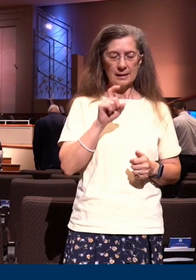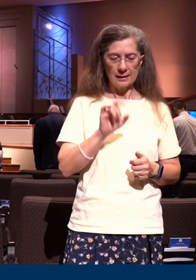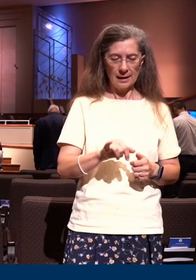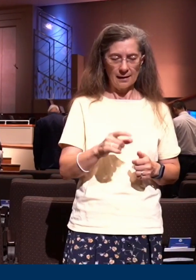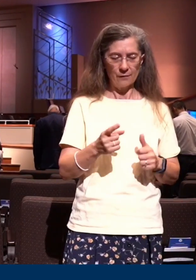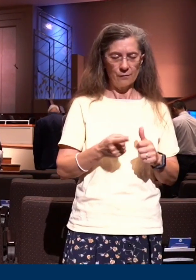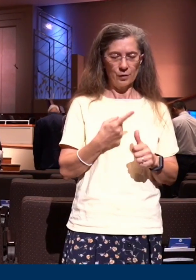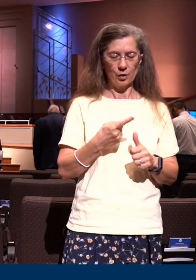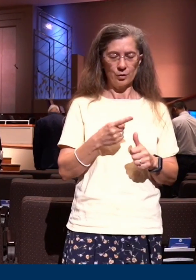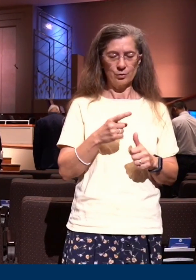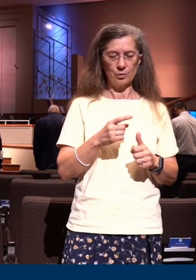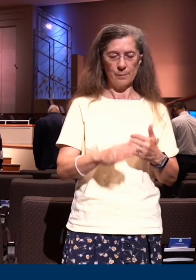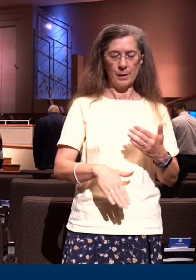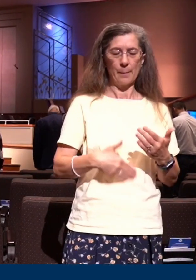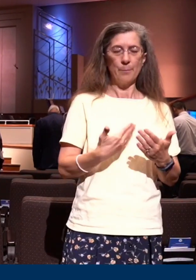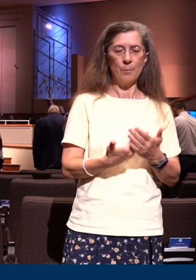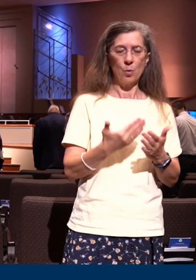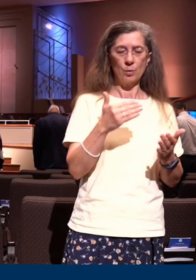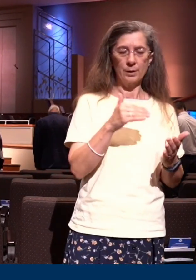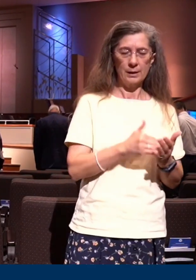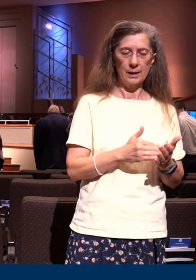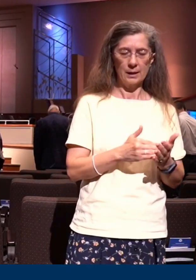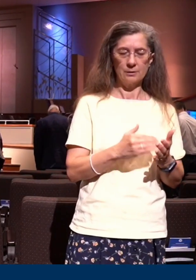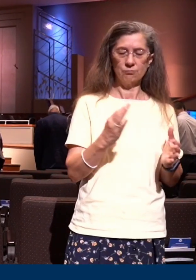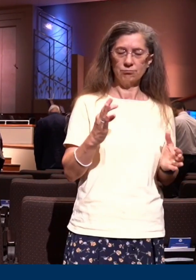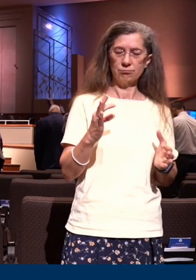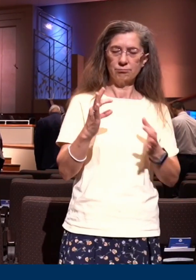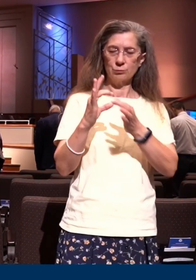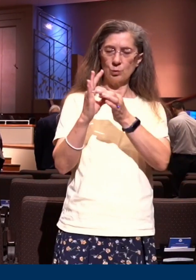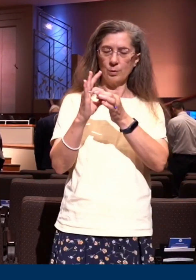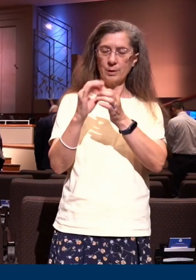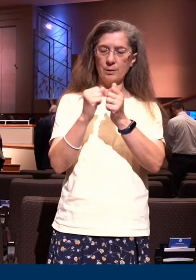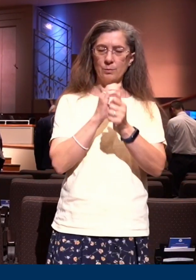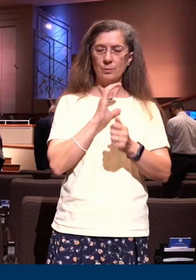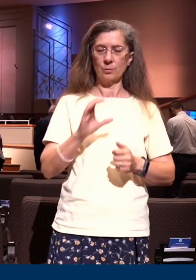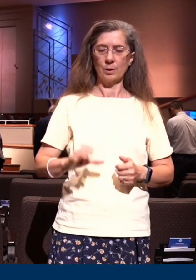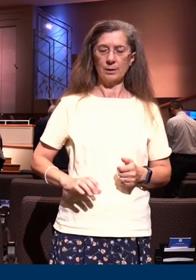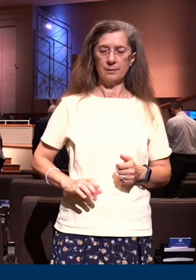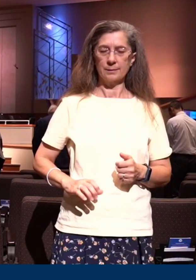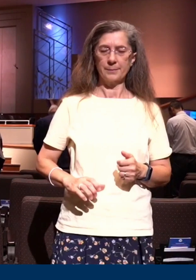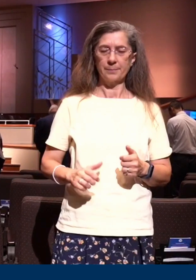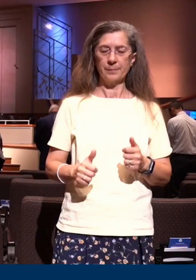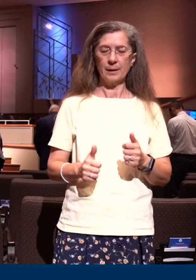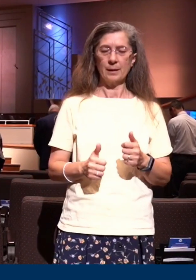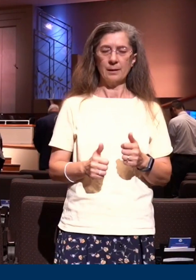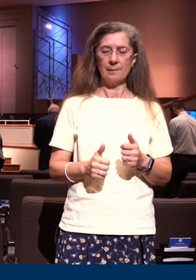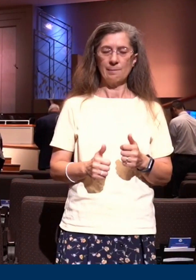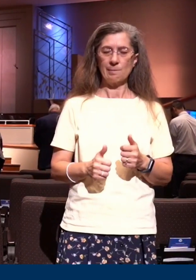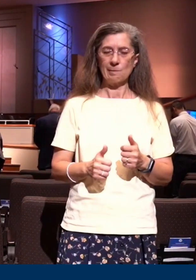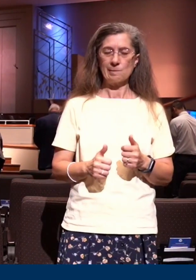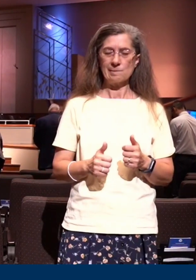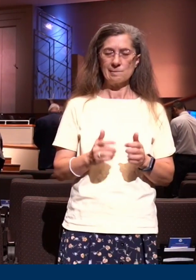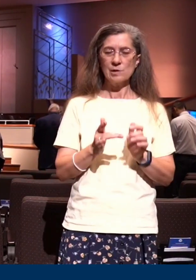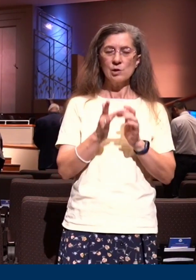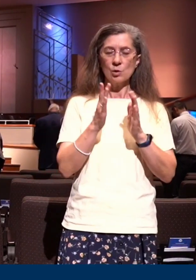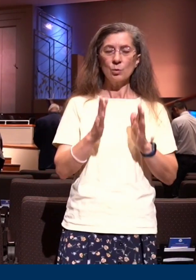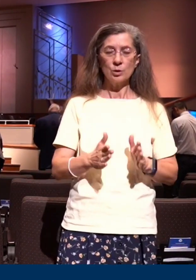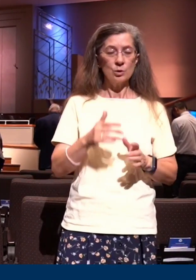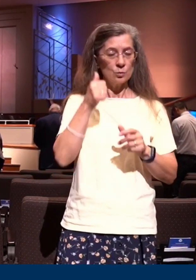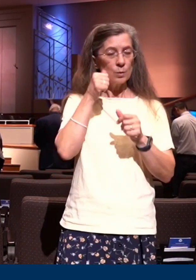it's a moment when you're planted in Christ most people who are Christians have had that memory I